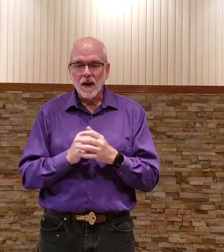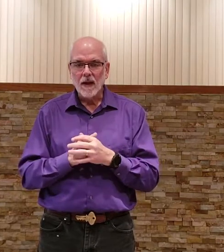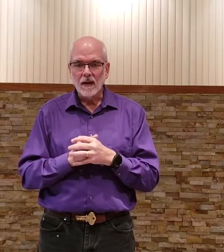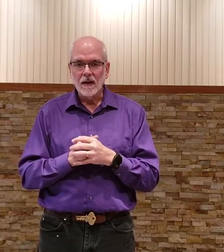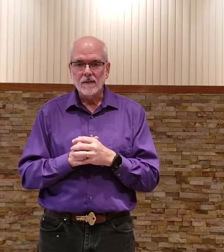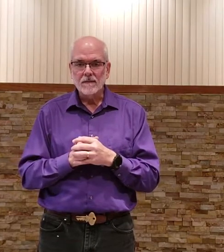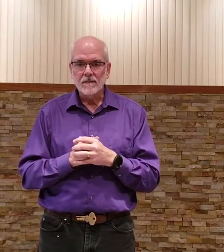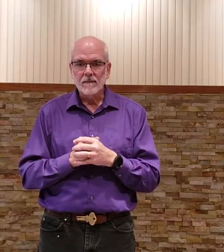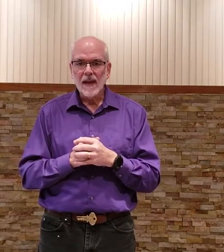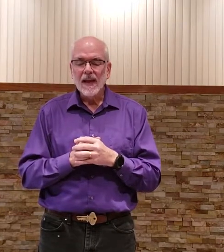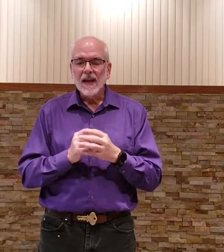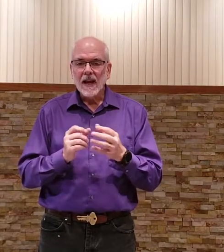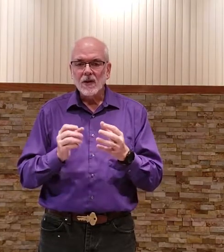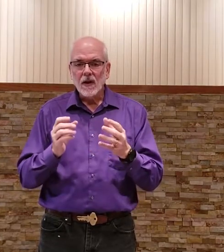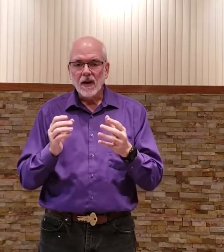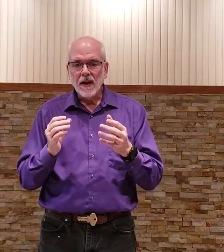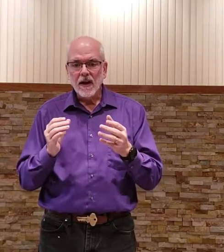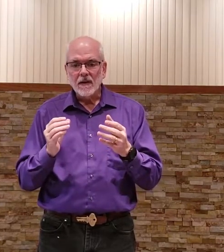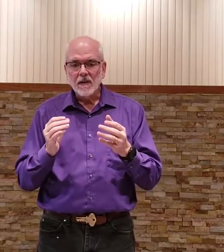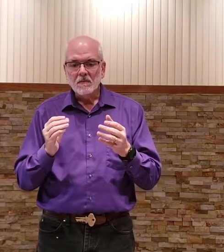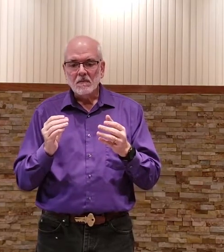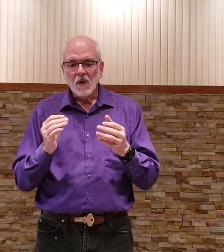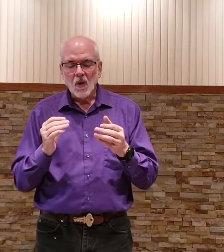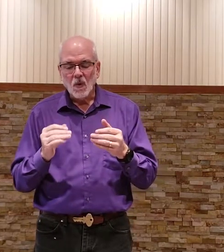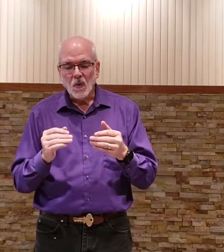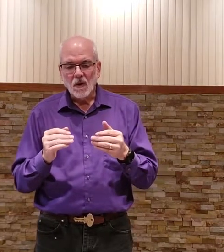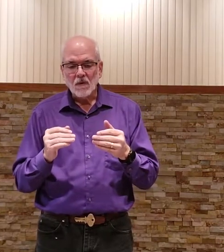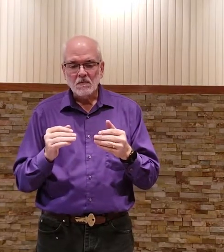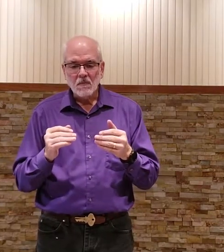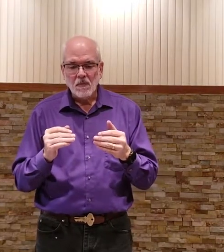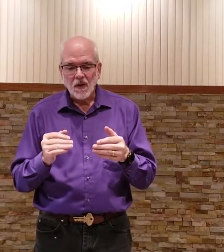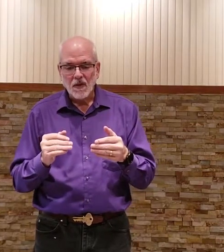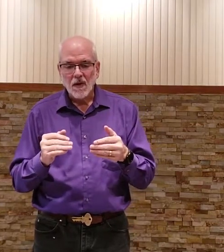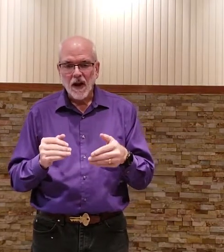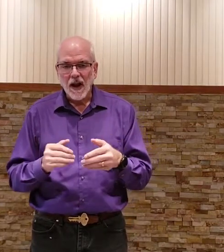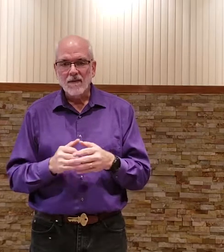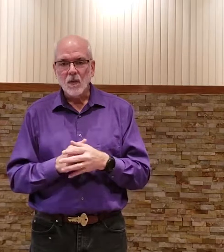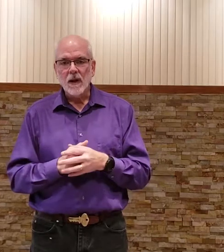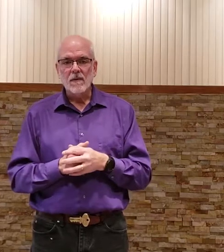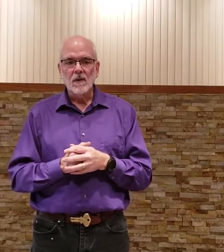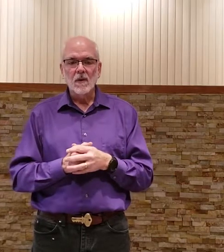likely is you're going to get a quarter a third a third half a way through